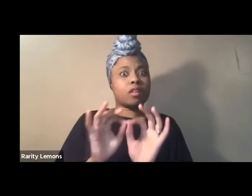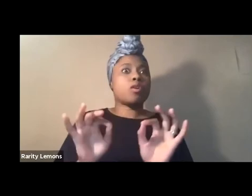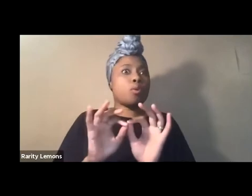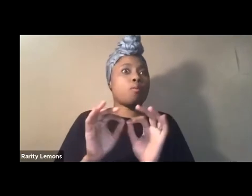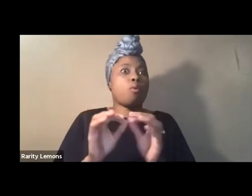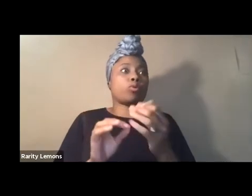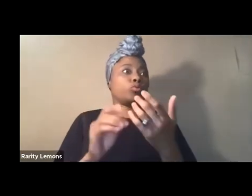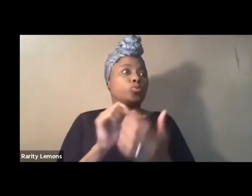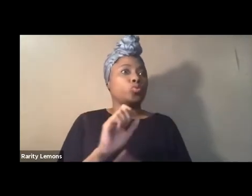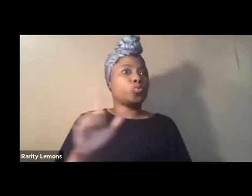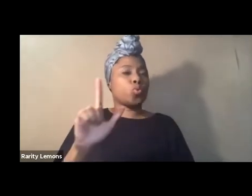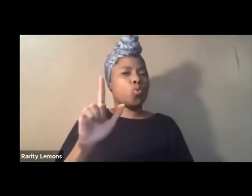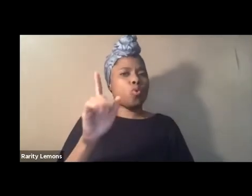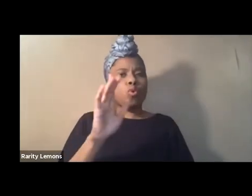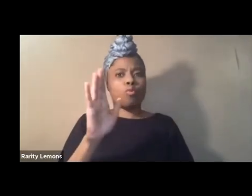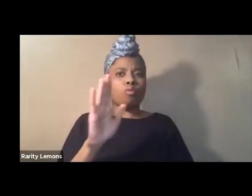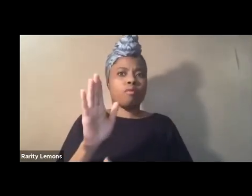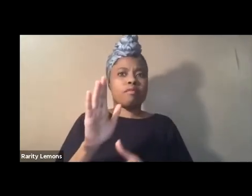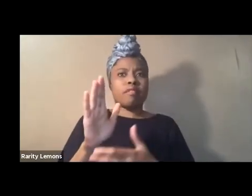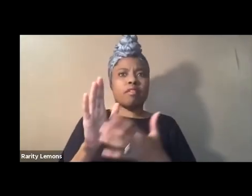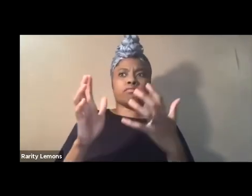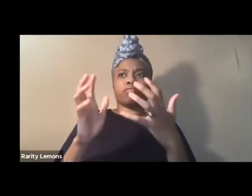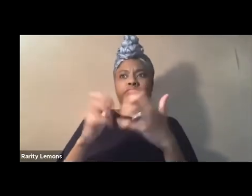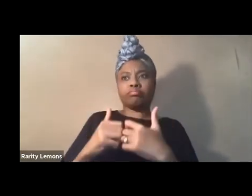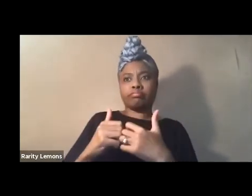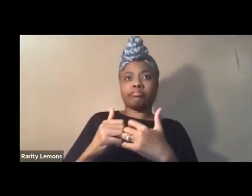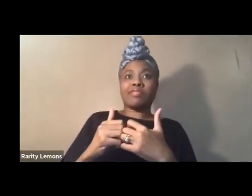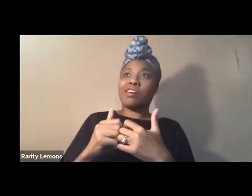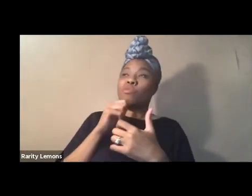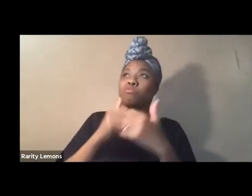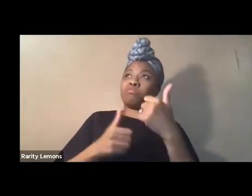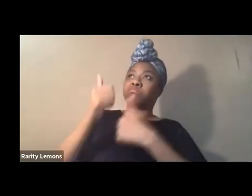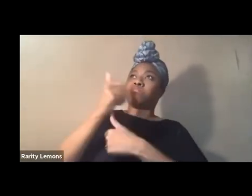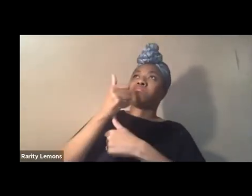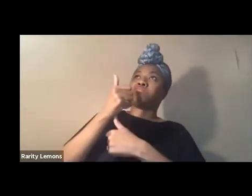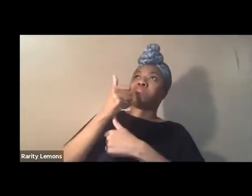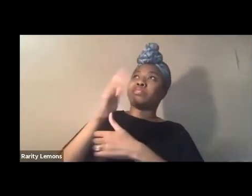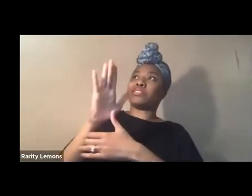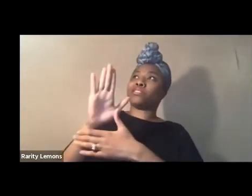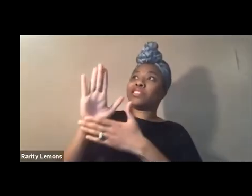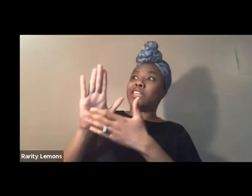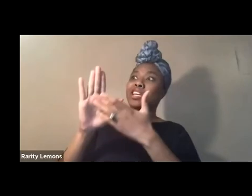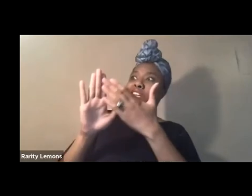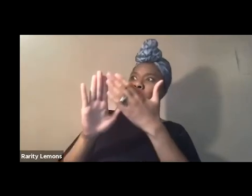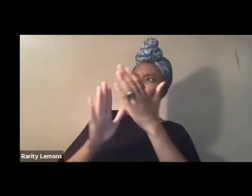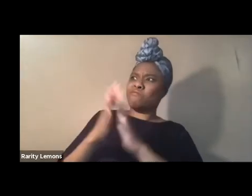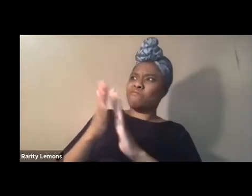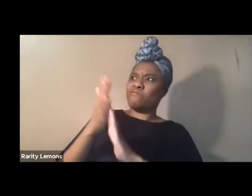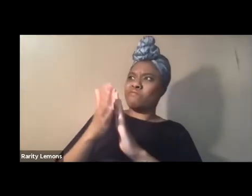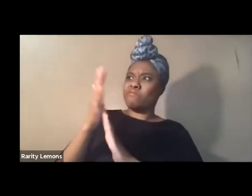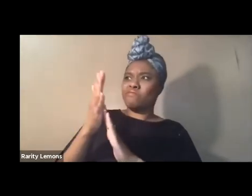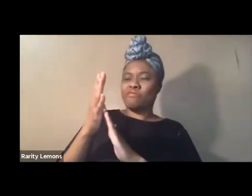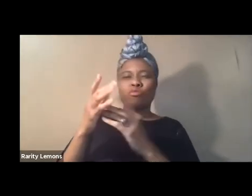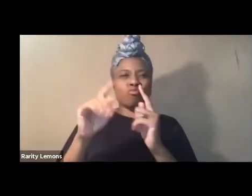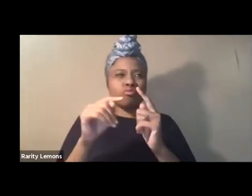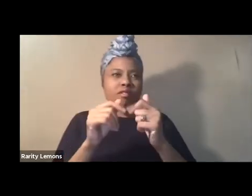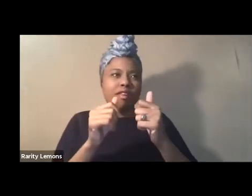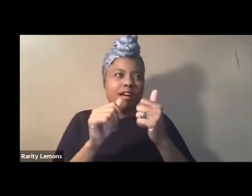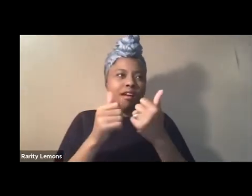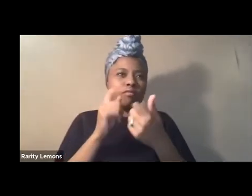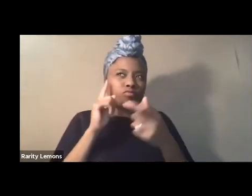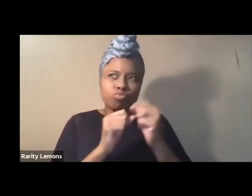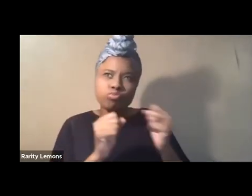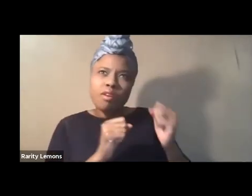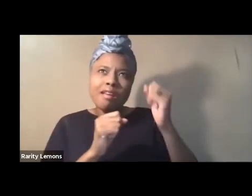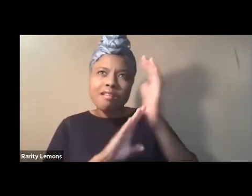dismantle the master's house they may allow us temporarily to beat a man in his own game but they will